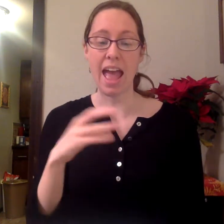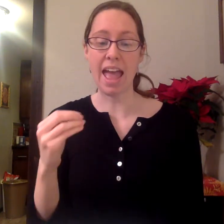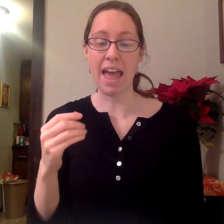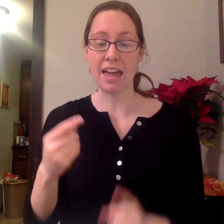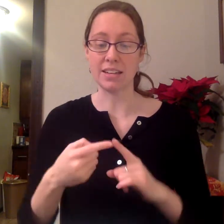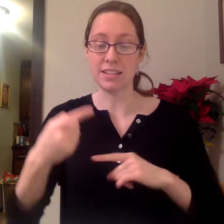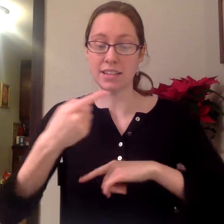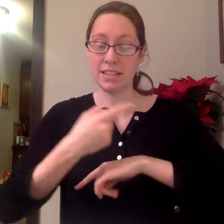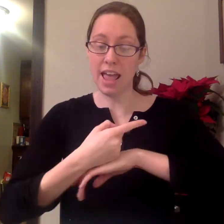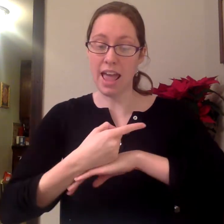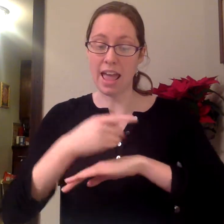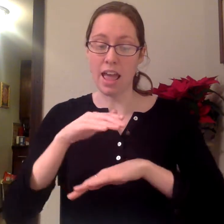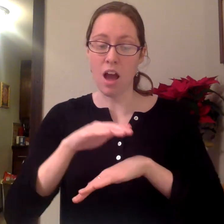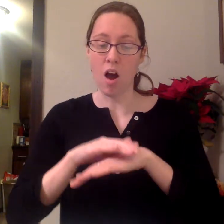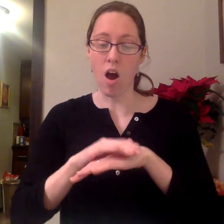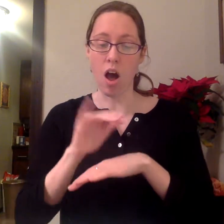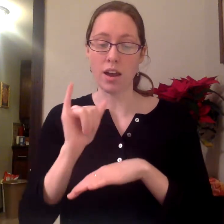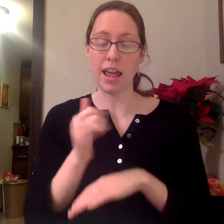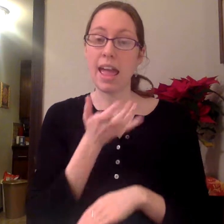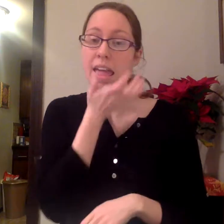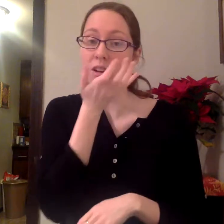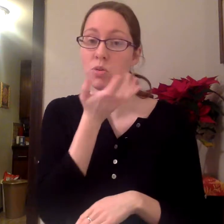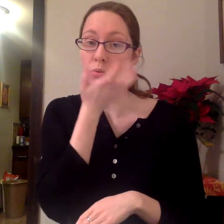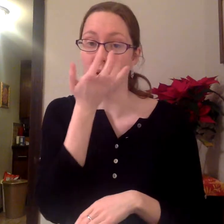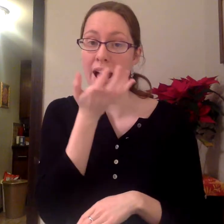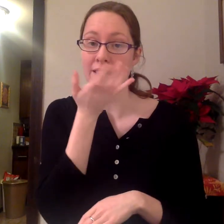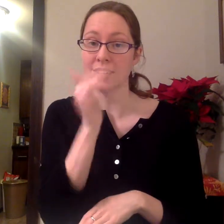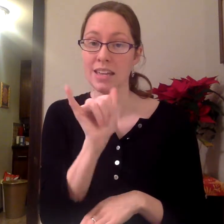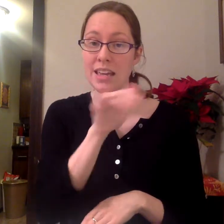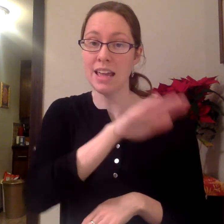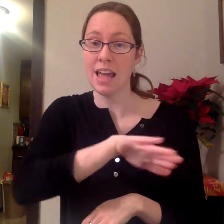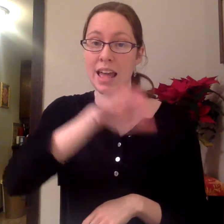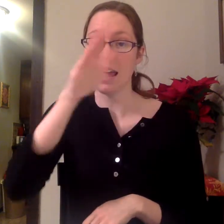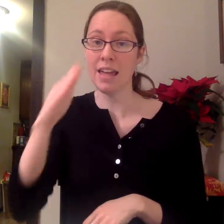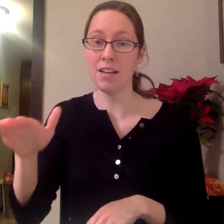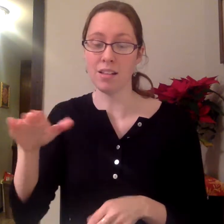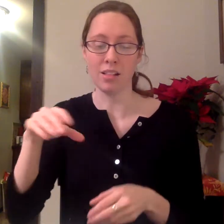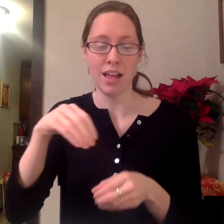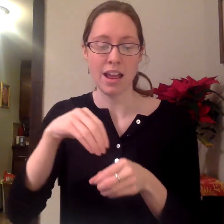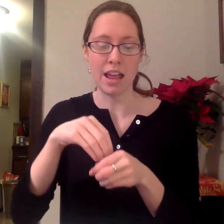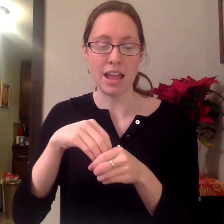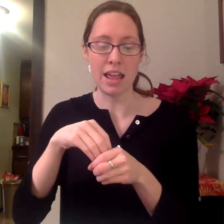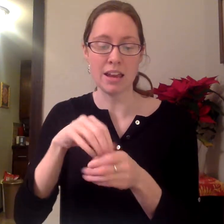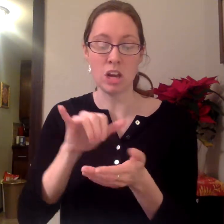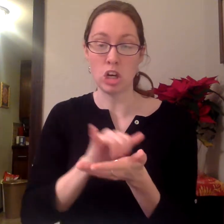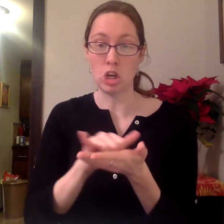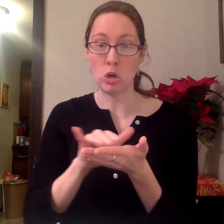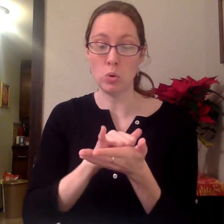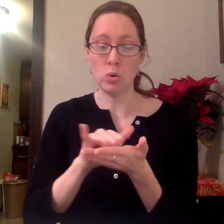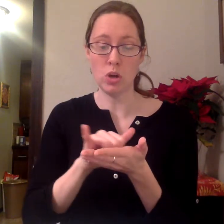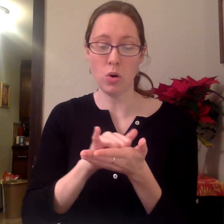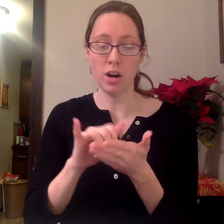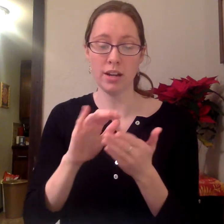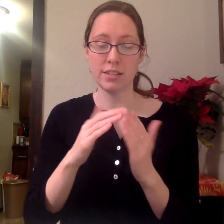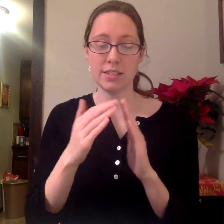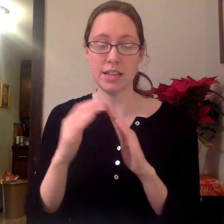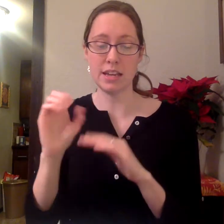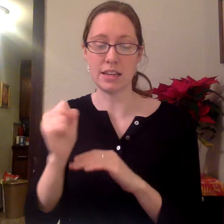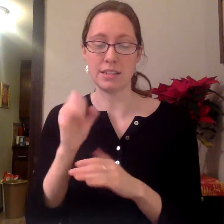And today, on a grassy hill in New York City's